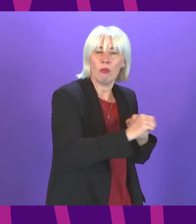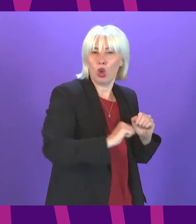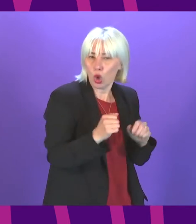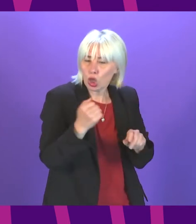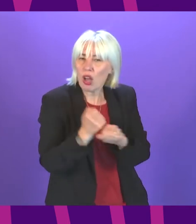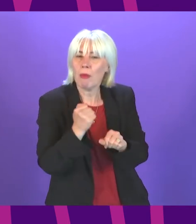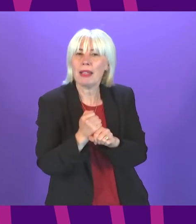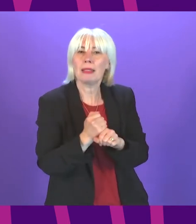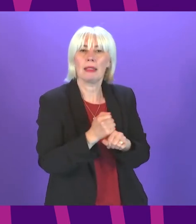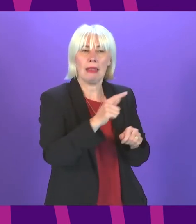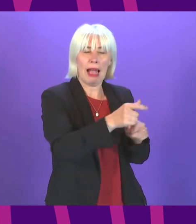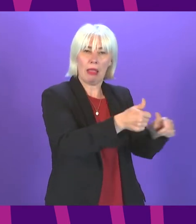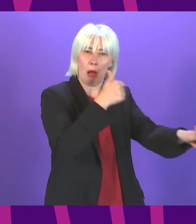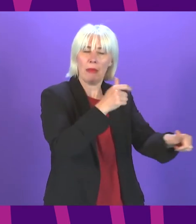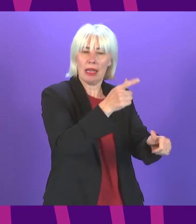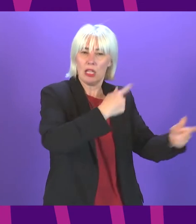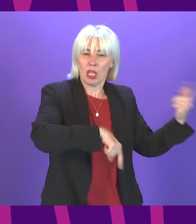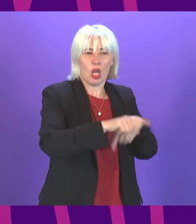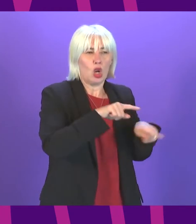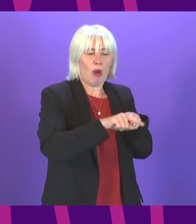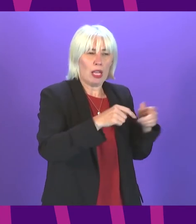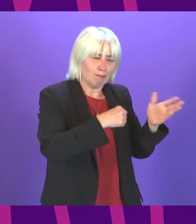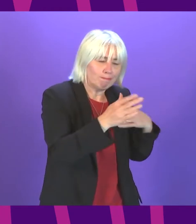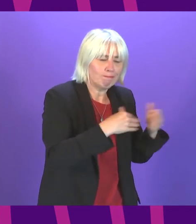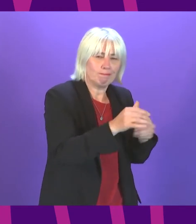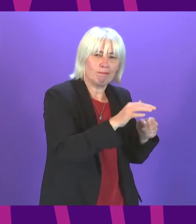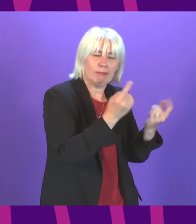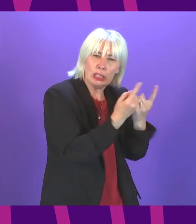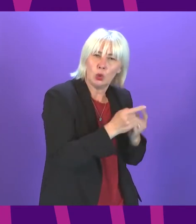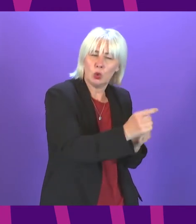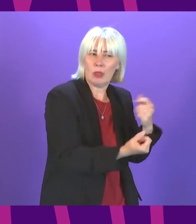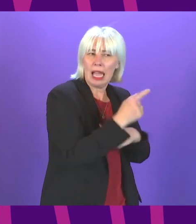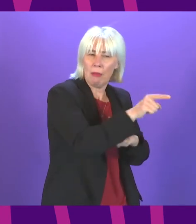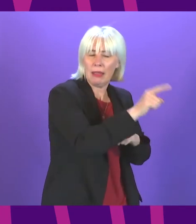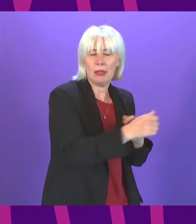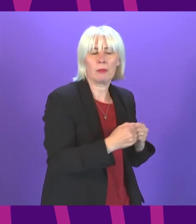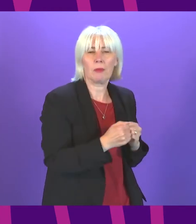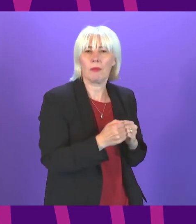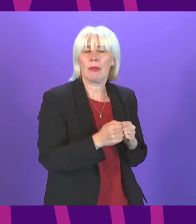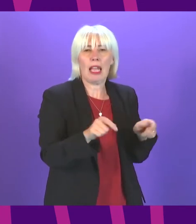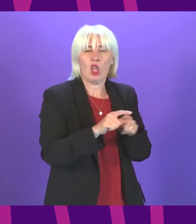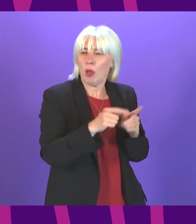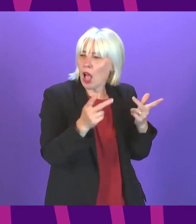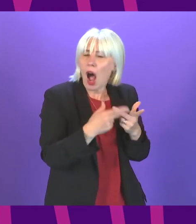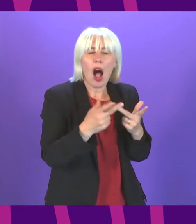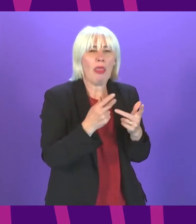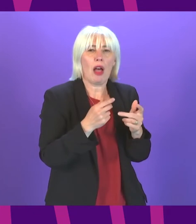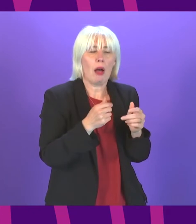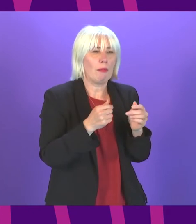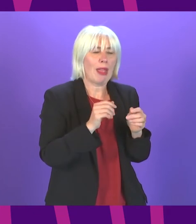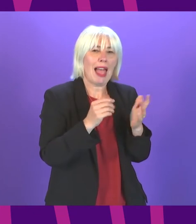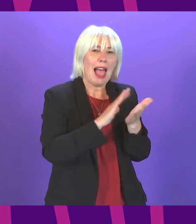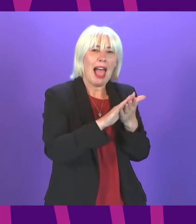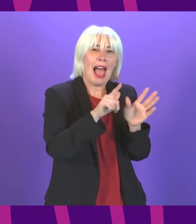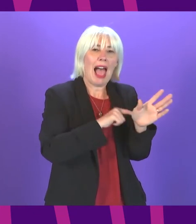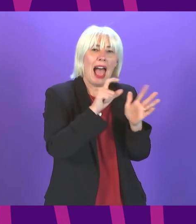government to try to get a resolution to this sorry state of affairs and then throughout Cowell hydro power schemes are dotted across the landscape